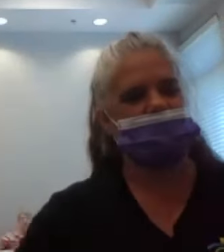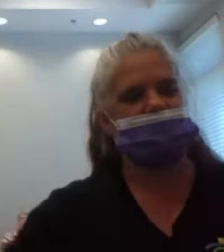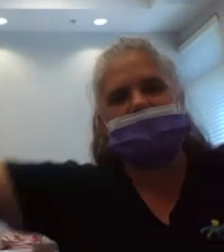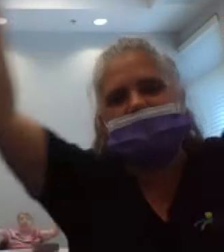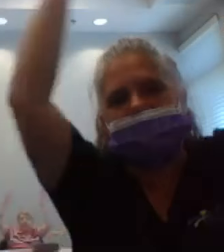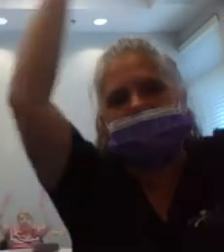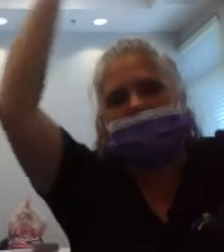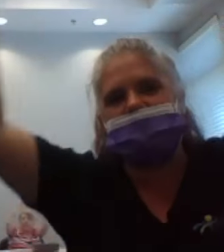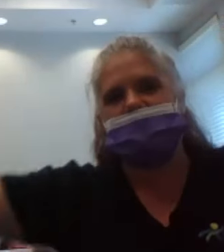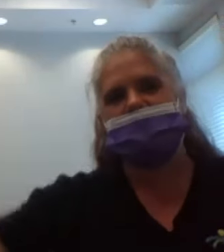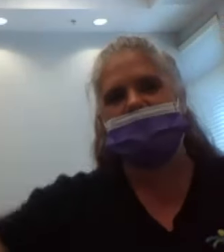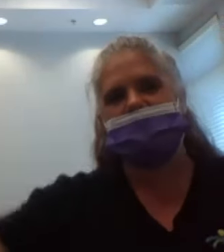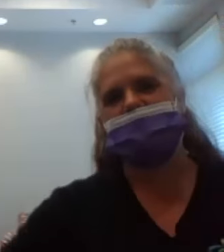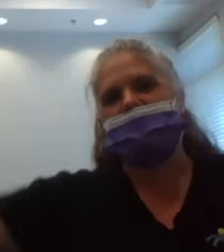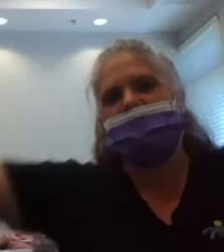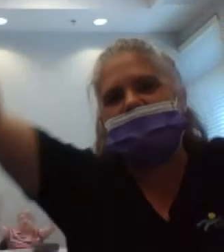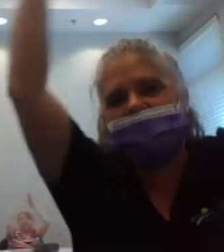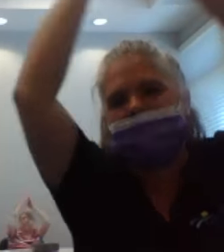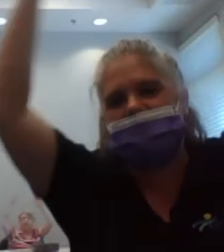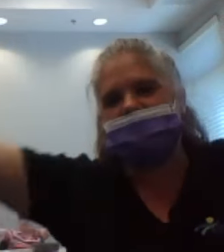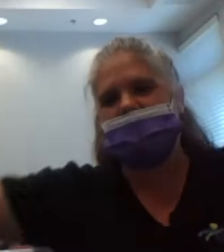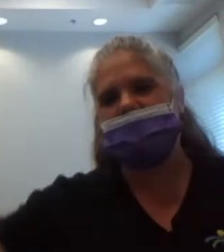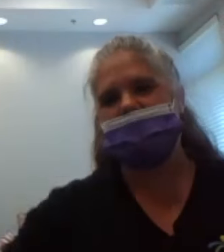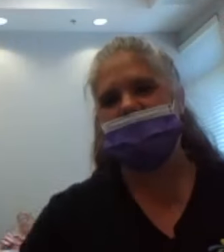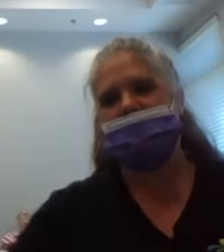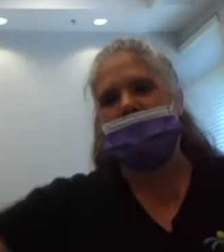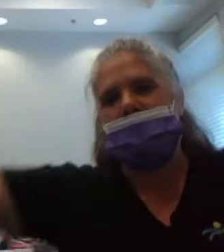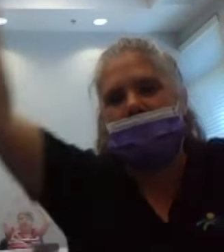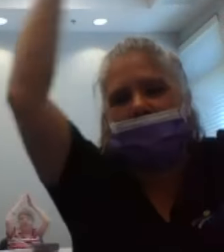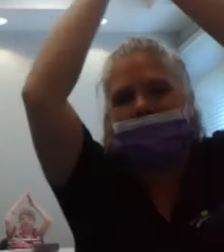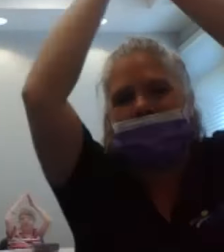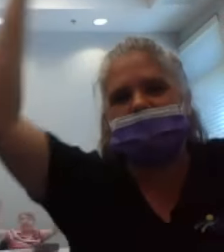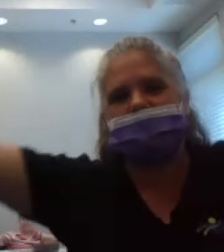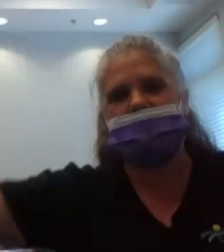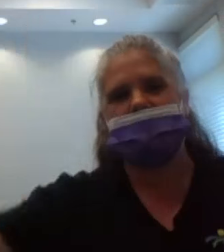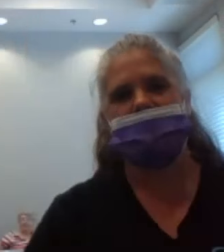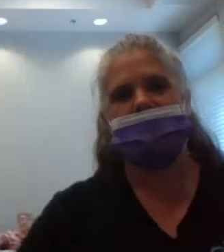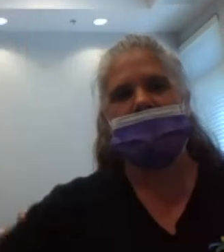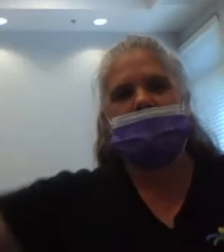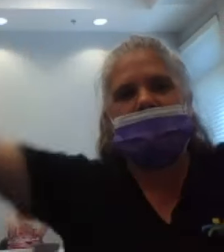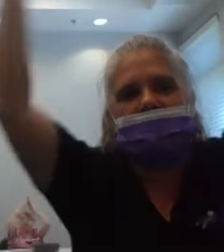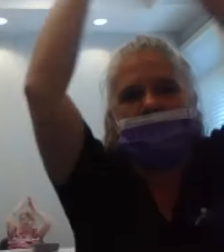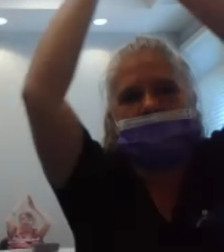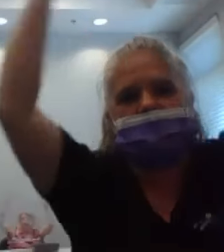16, 17, 18, 19,